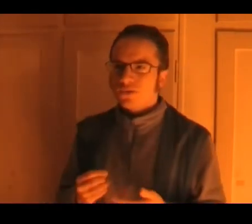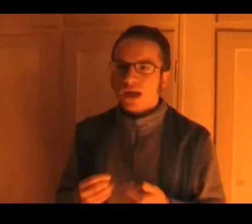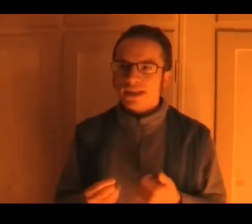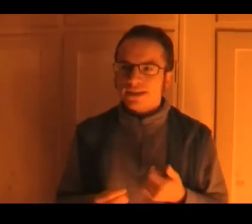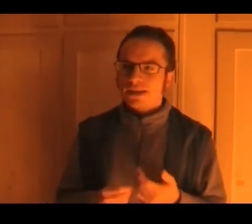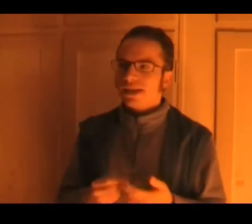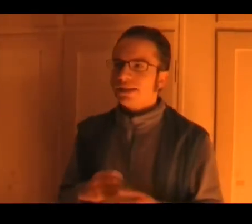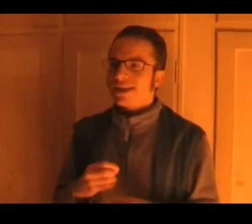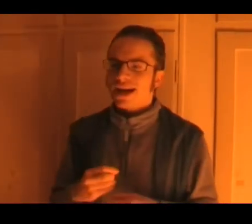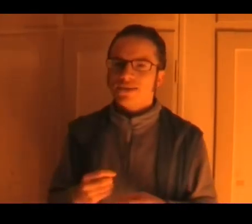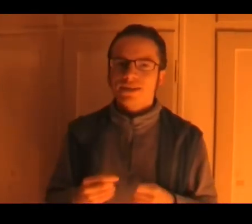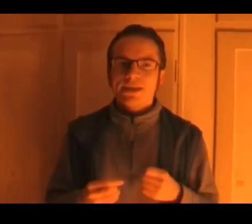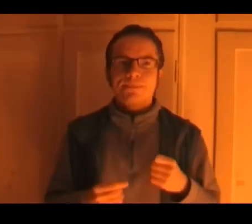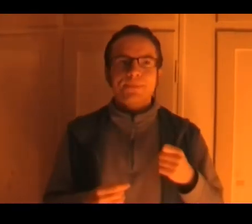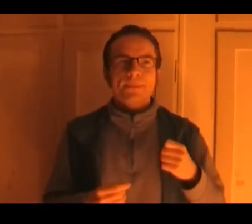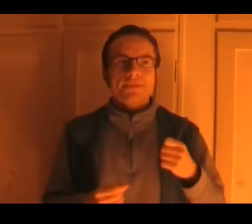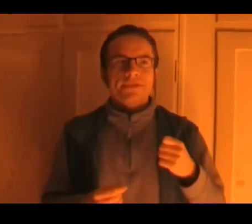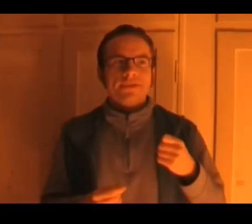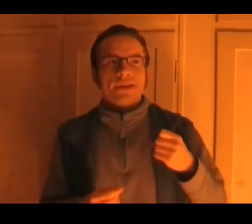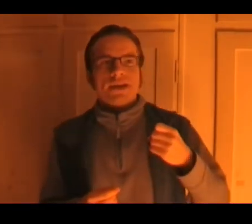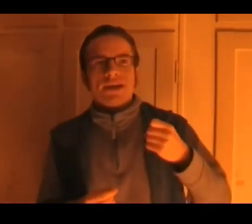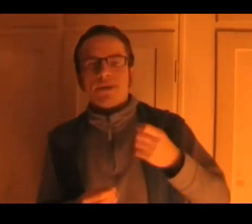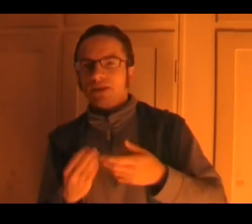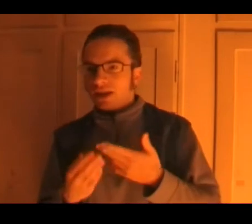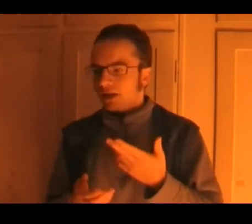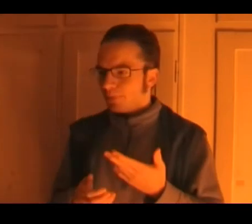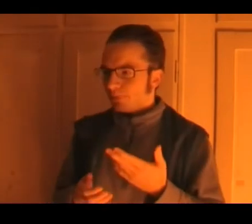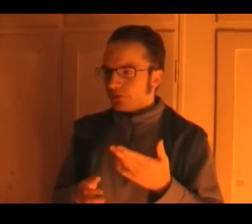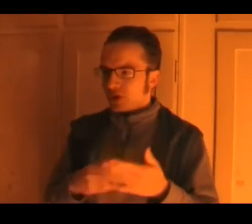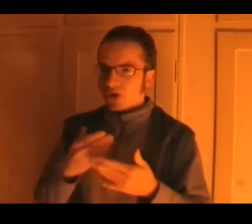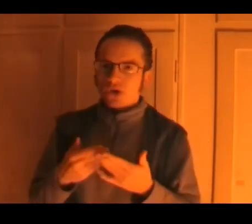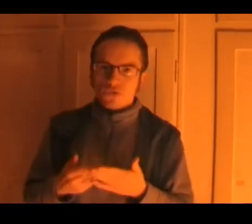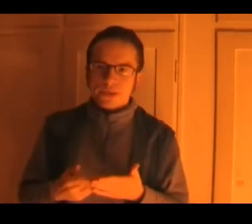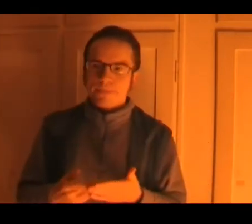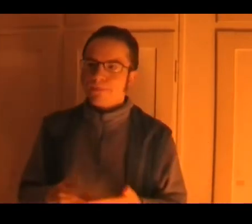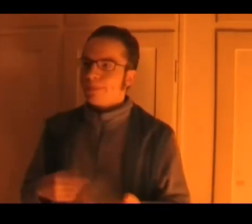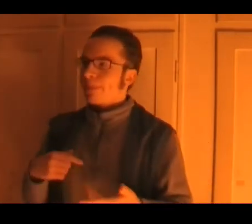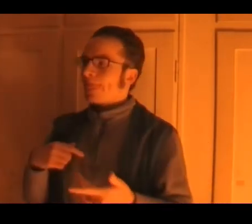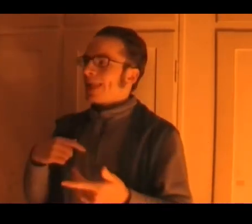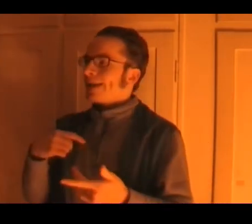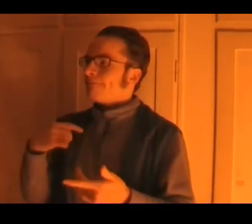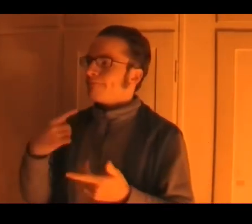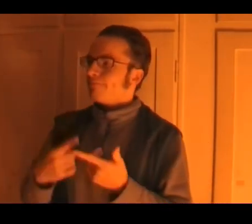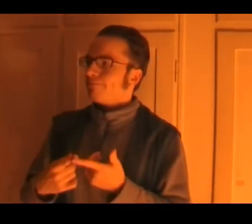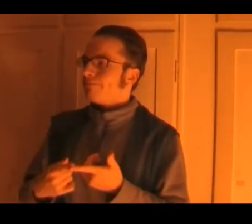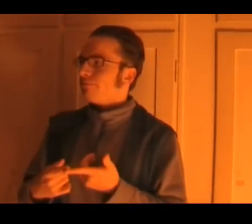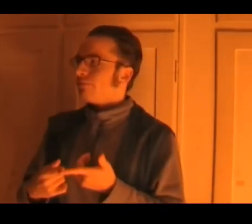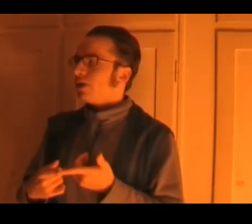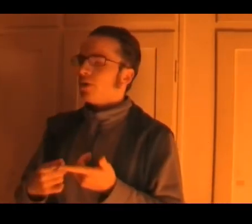didn't entirely i'm um you know going over them you know